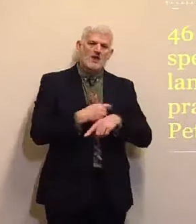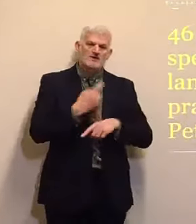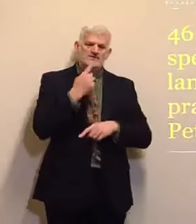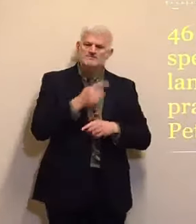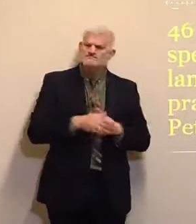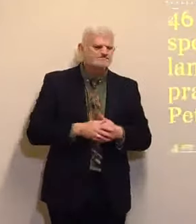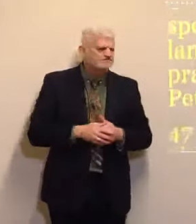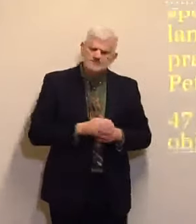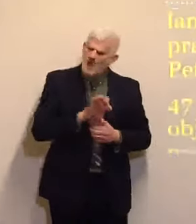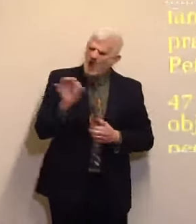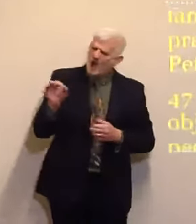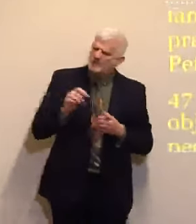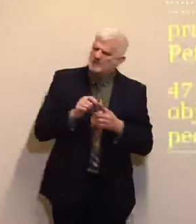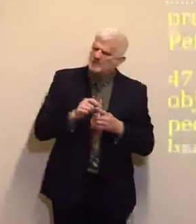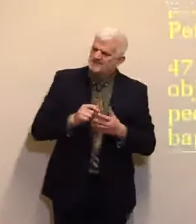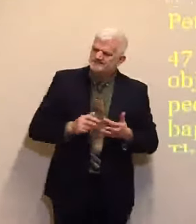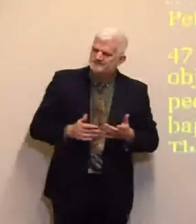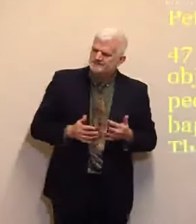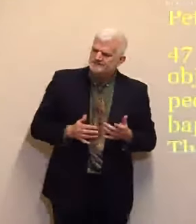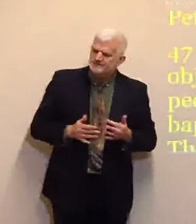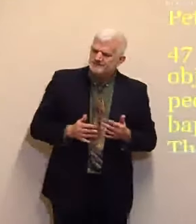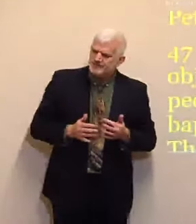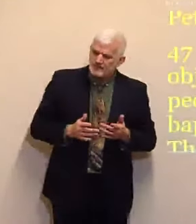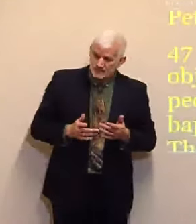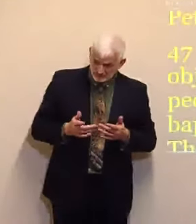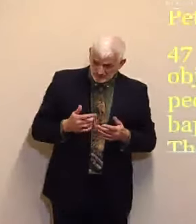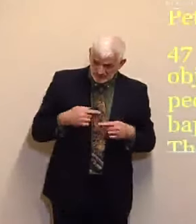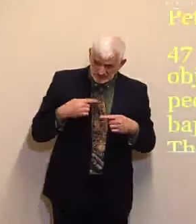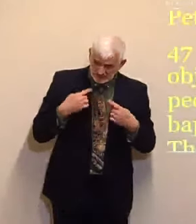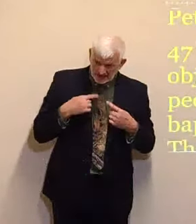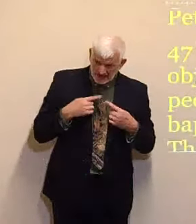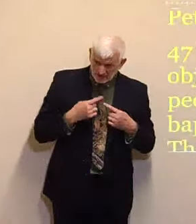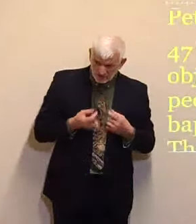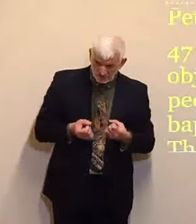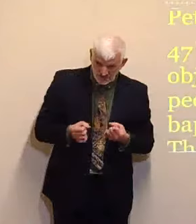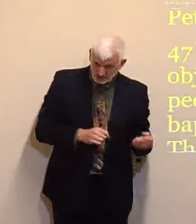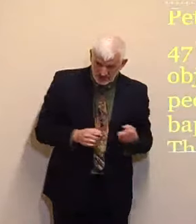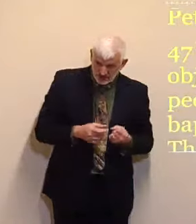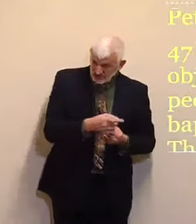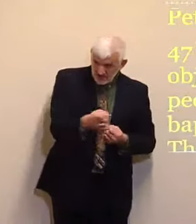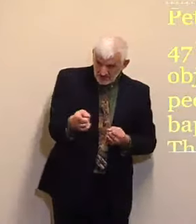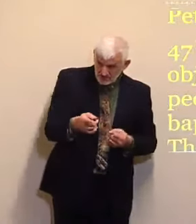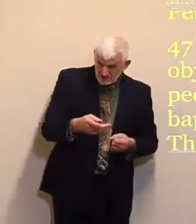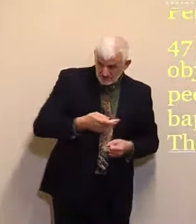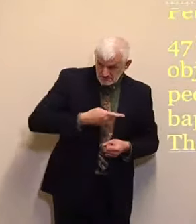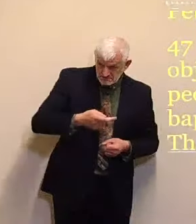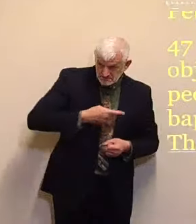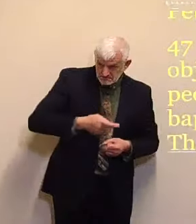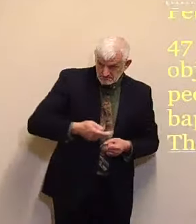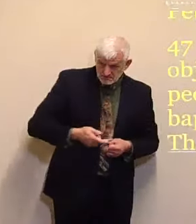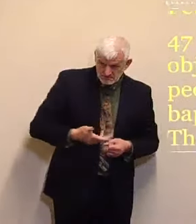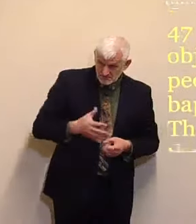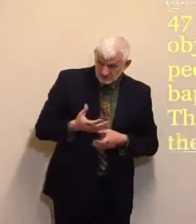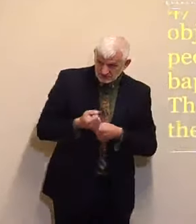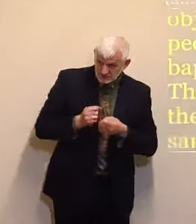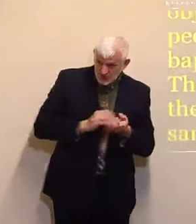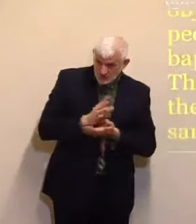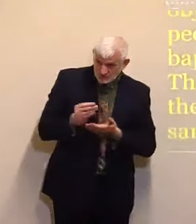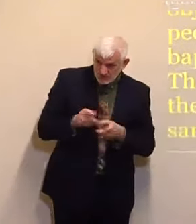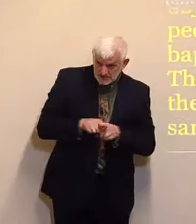man forbid water That these should not be baptized Which have received the Holy Ghost As well as we